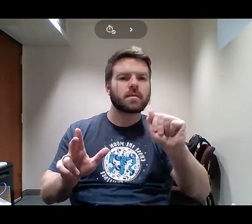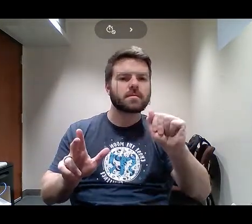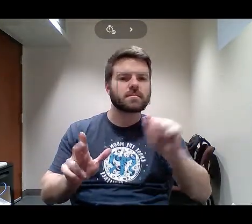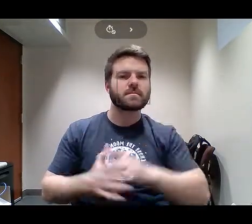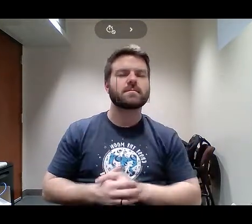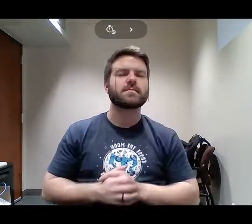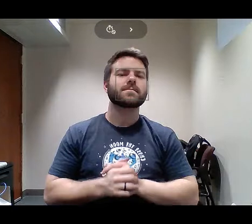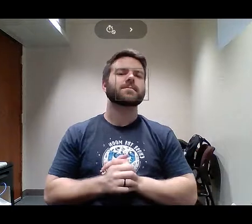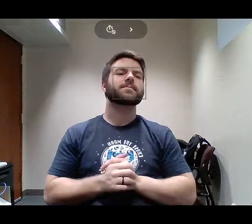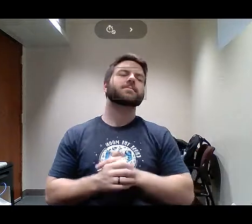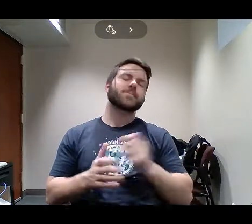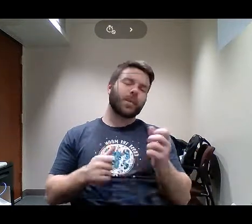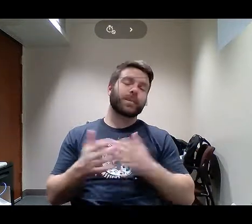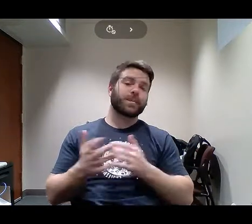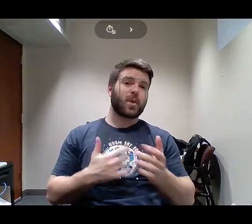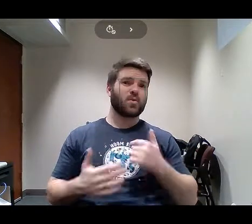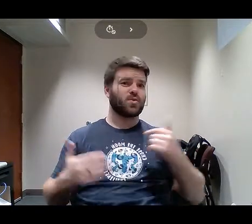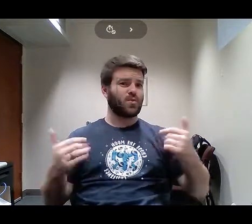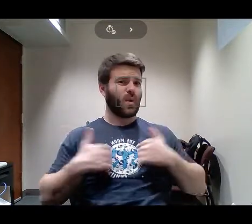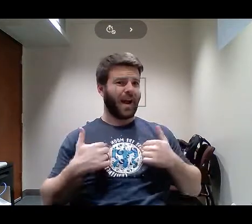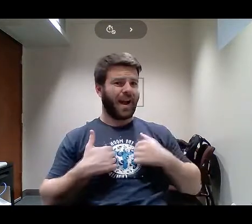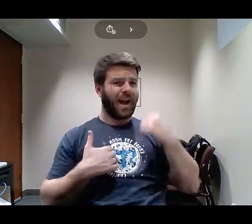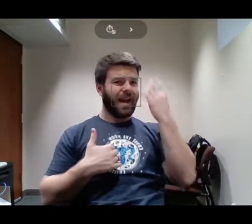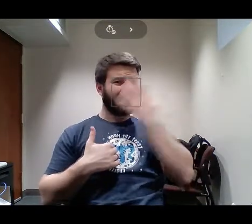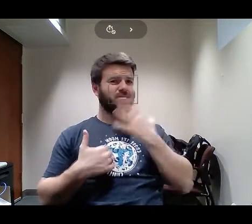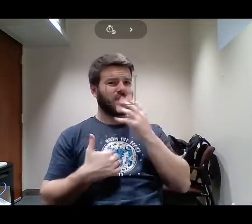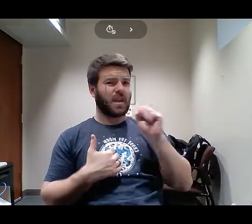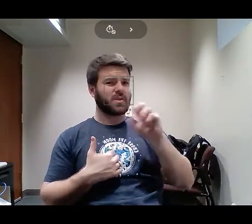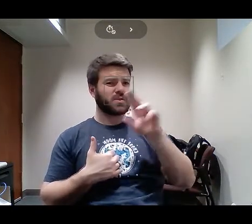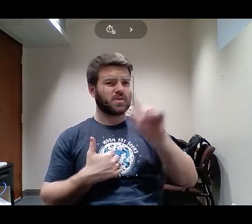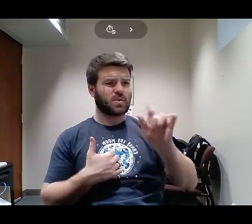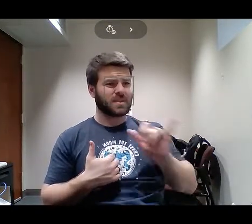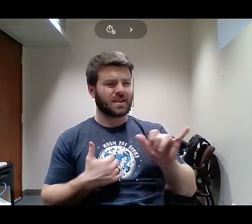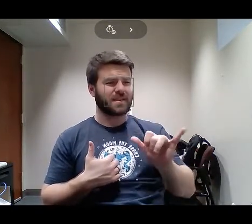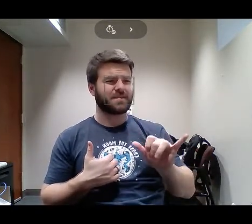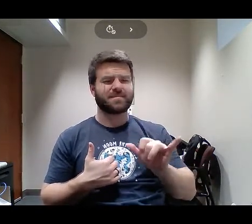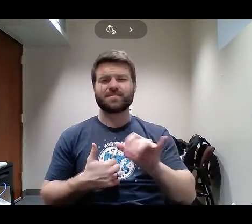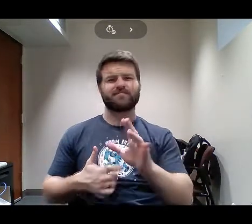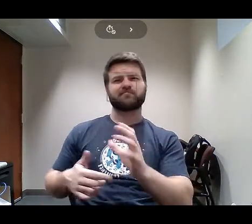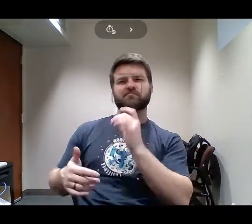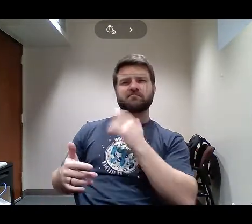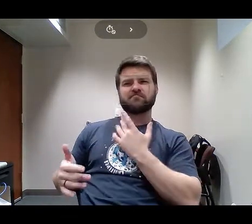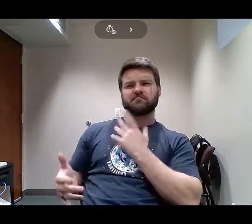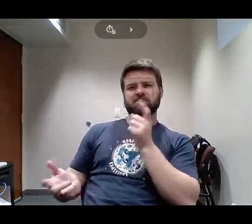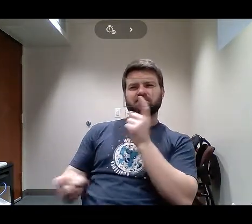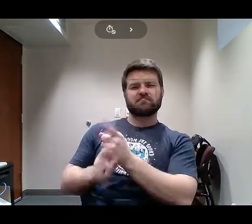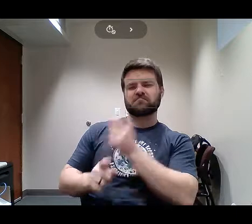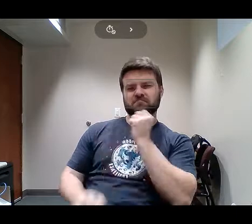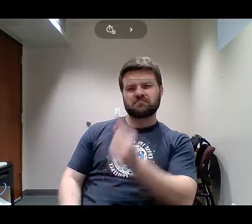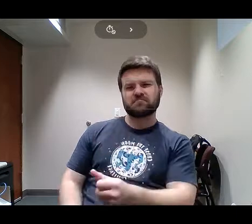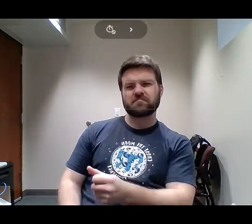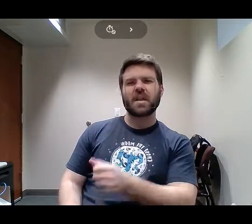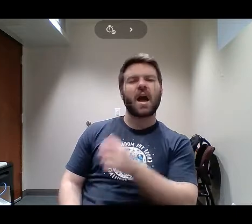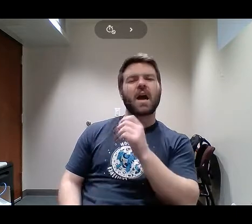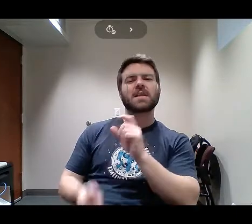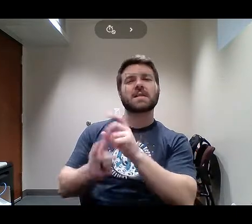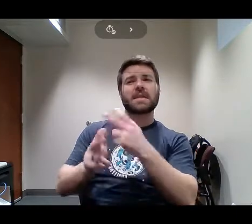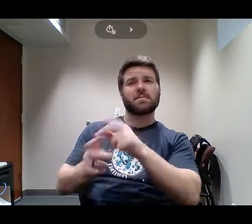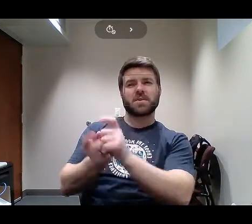So, I thought, no, it doesn't feel right. I'm not going to change my name. And if people remember it or not, that's okay. And then they said